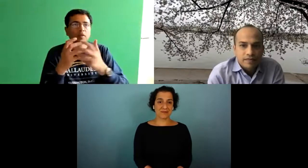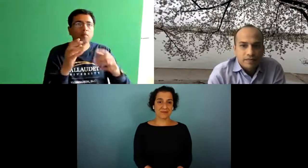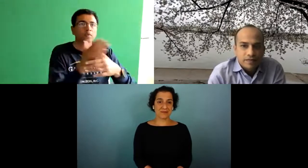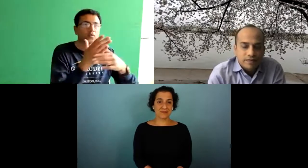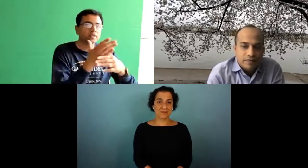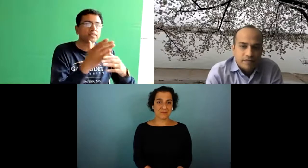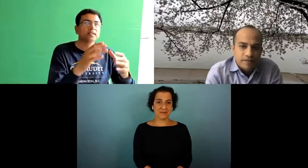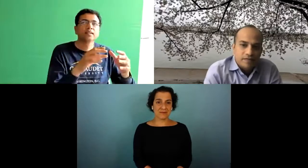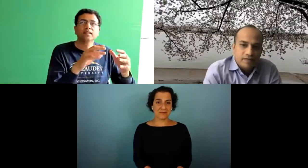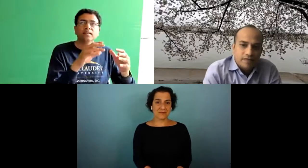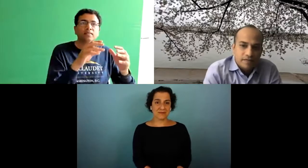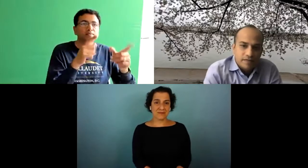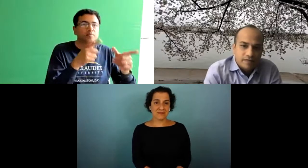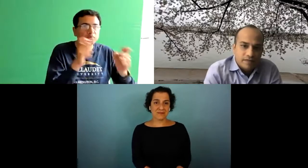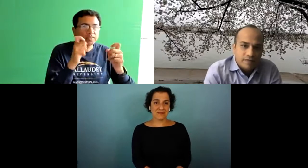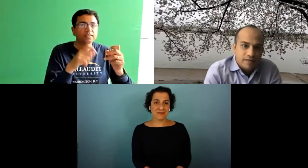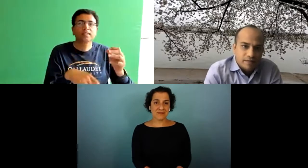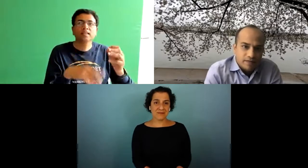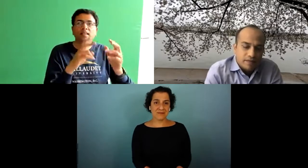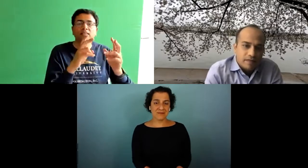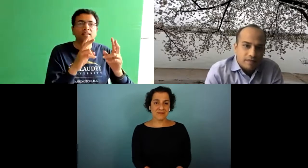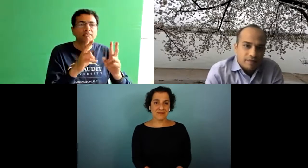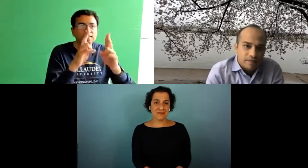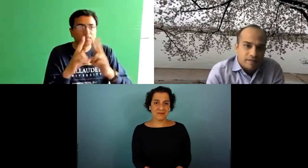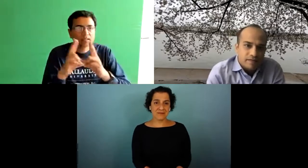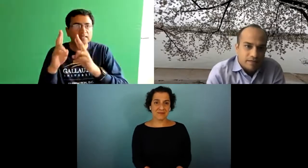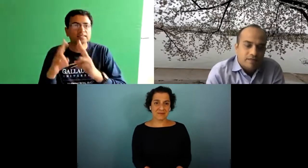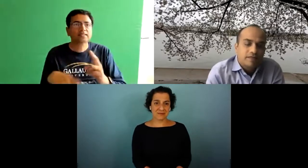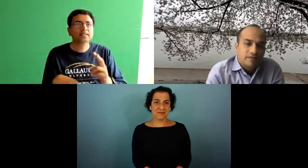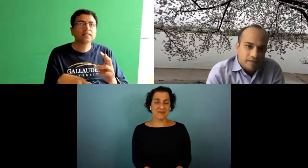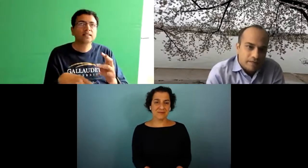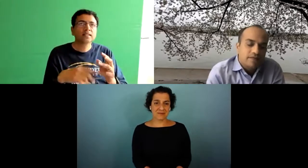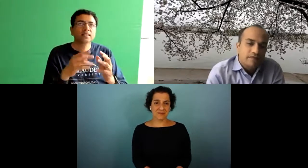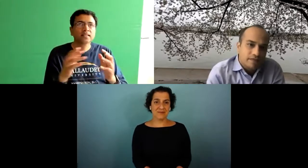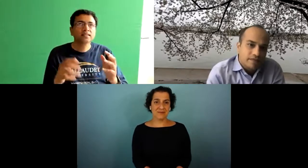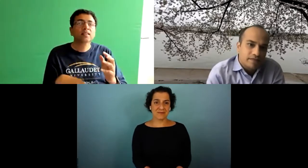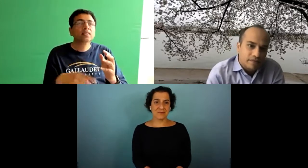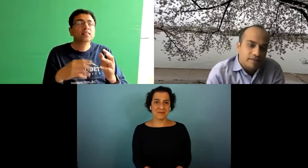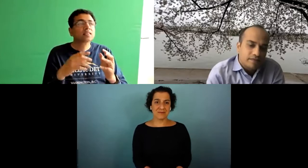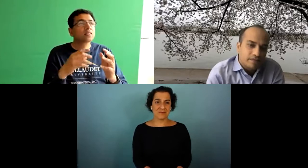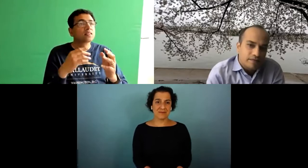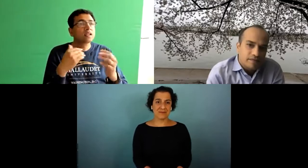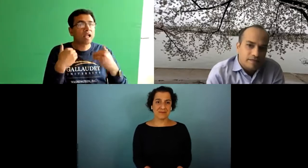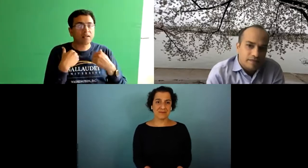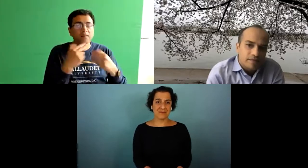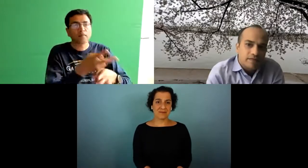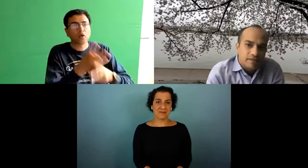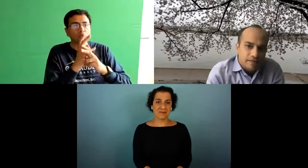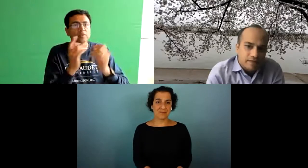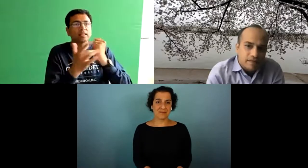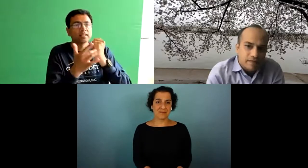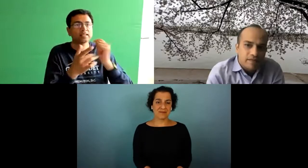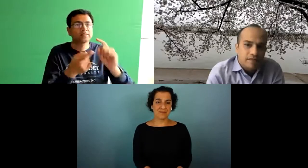one is to think about training it to coordinate the speed to um